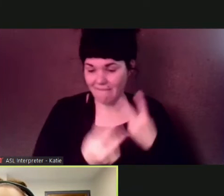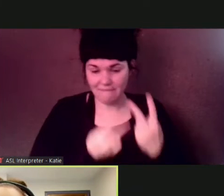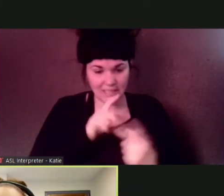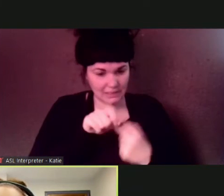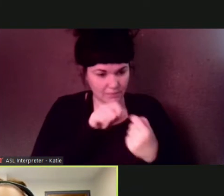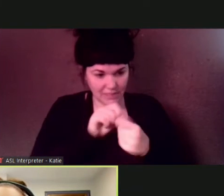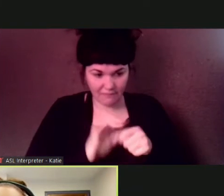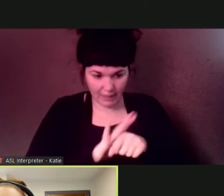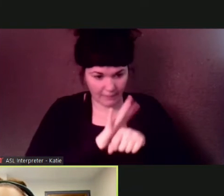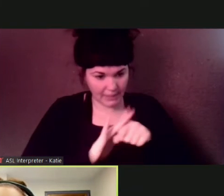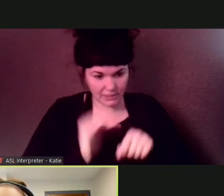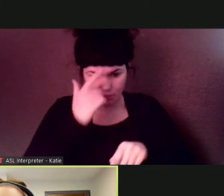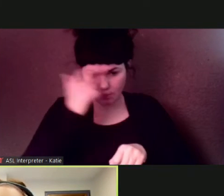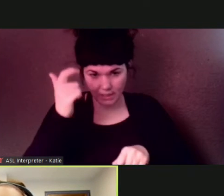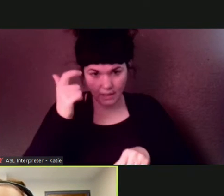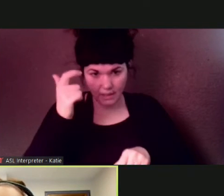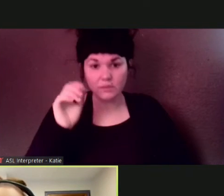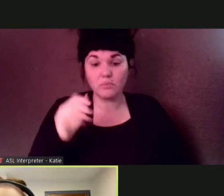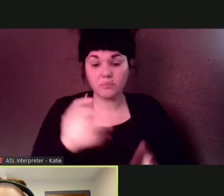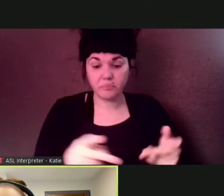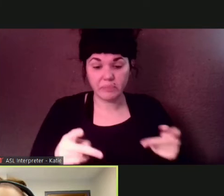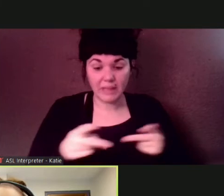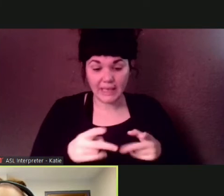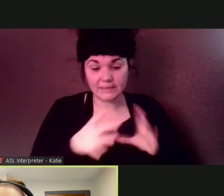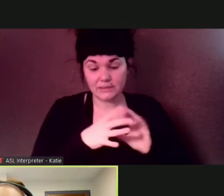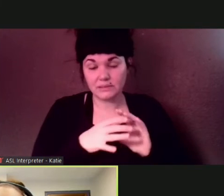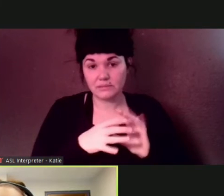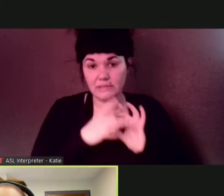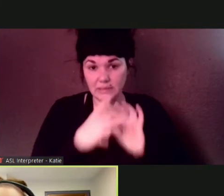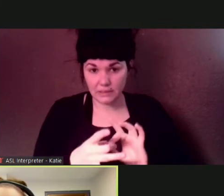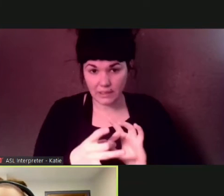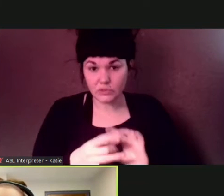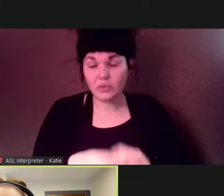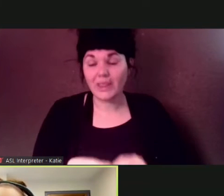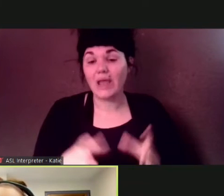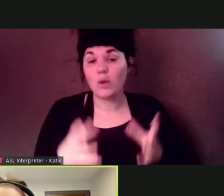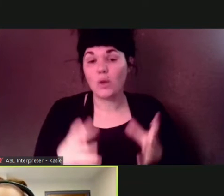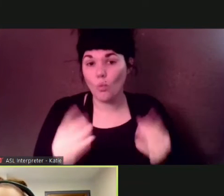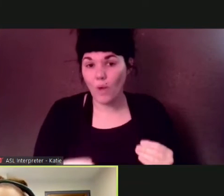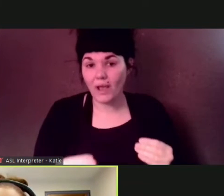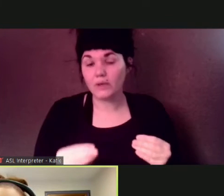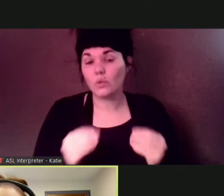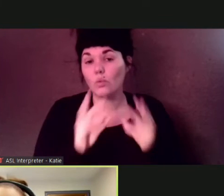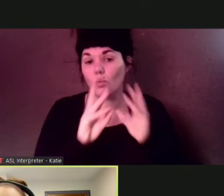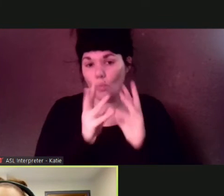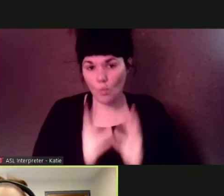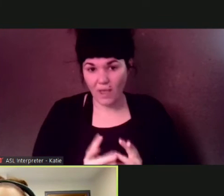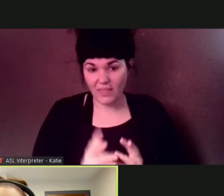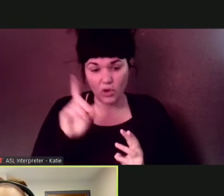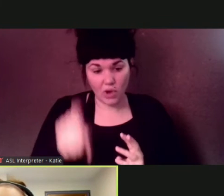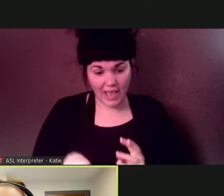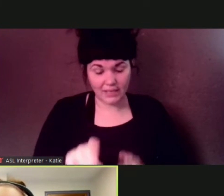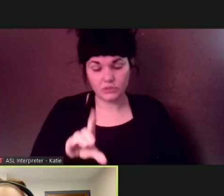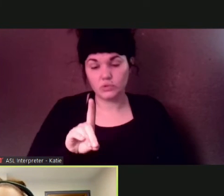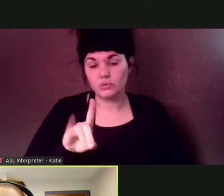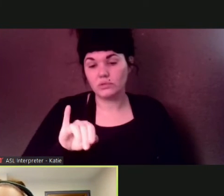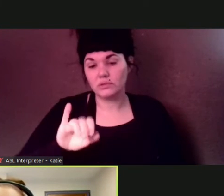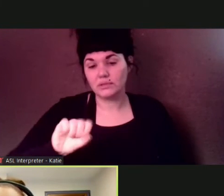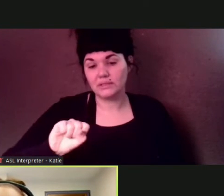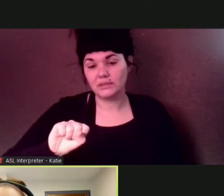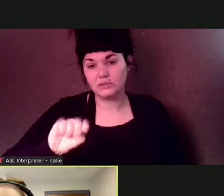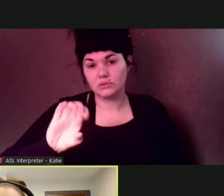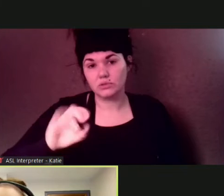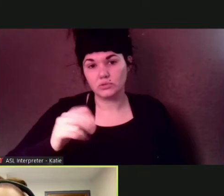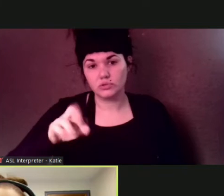weather had to discharge flows that were in excess of what which means that were larger than what